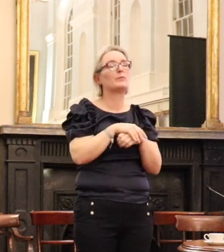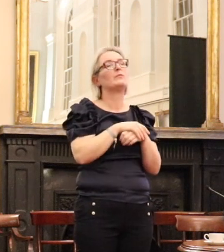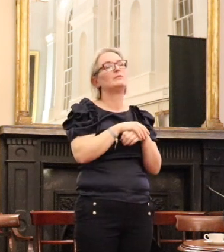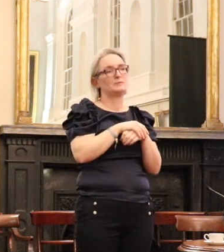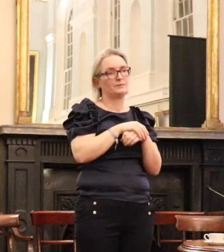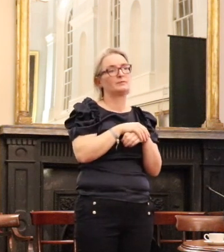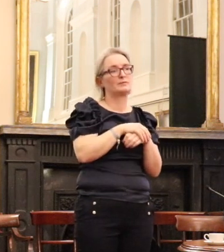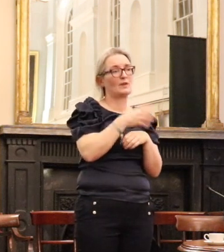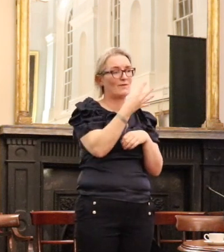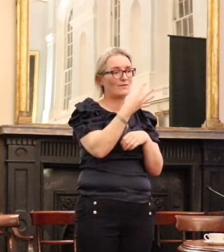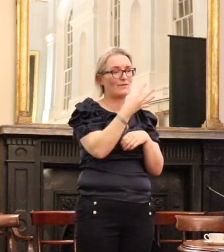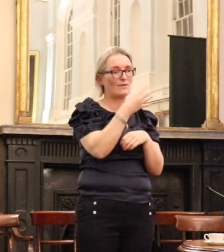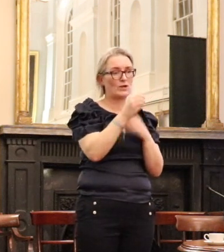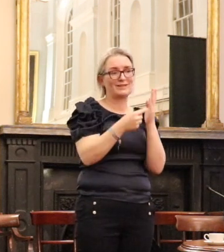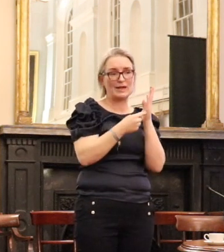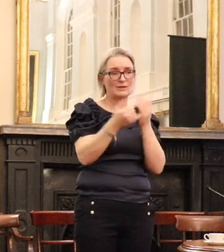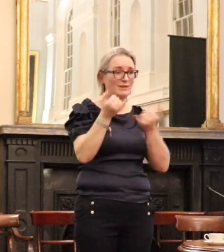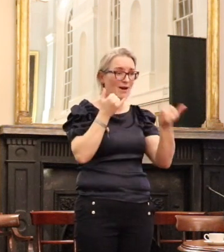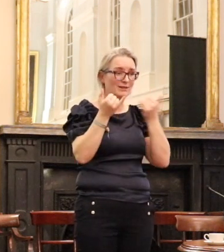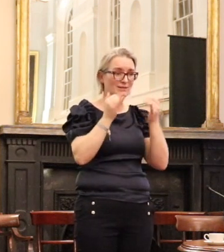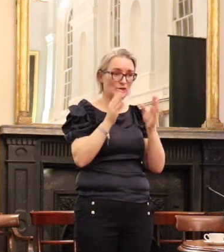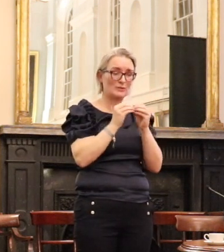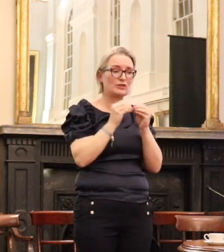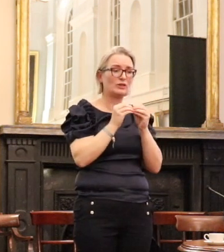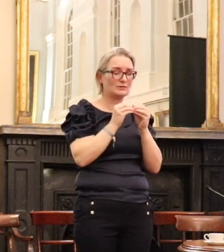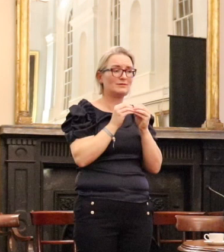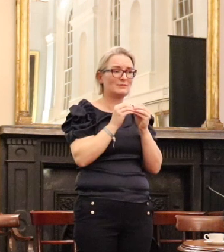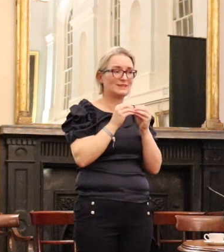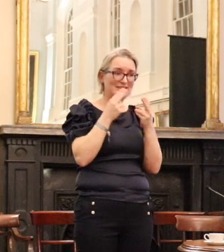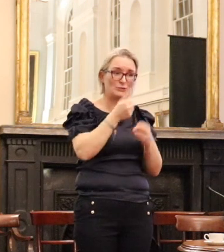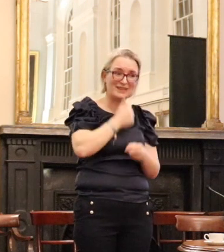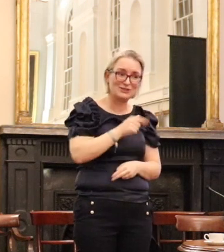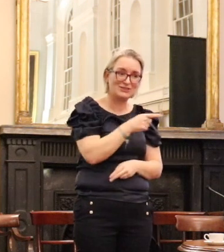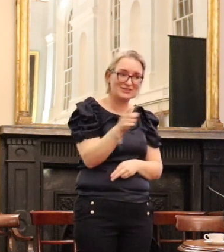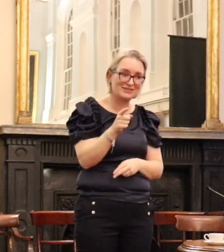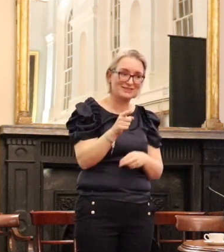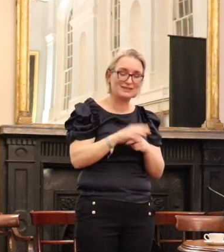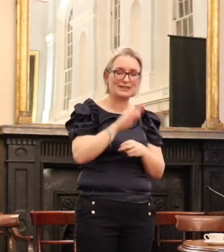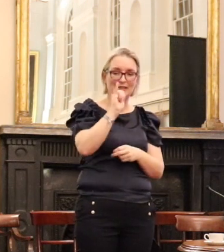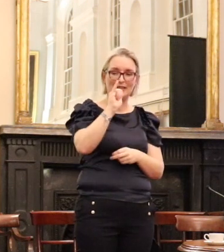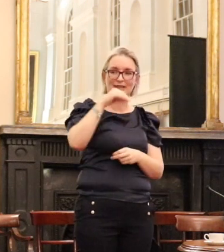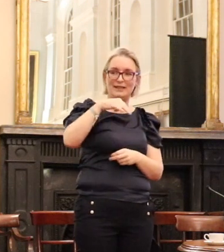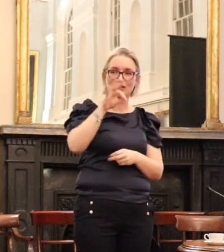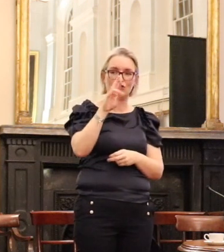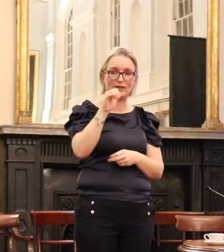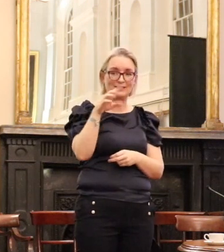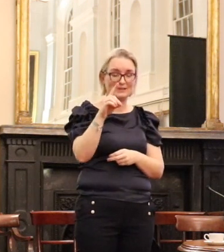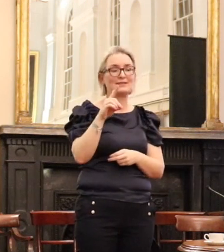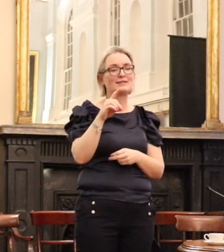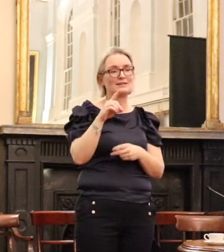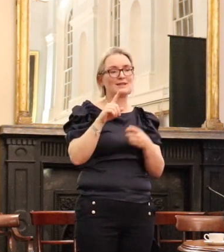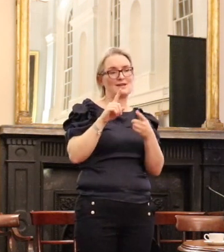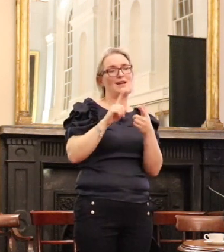be managed. Ingrid Colvin and Eric wrote they managed the clinics and the phone lines